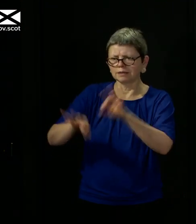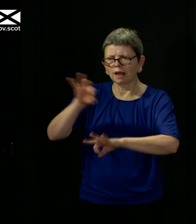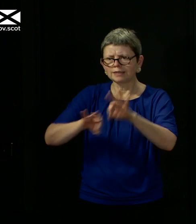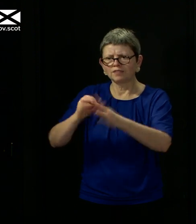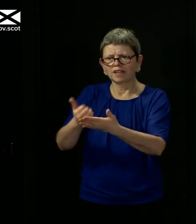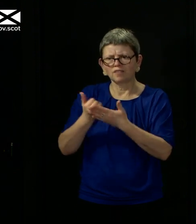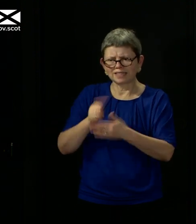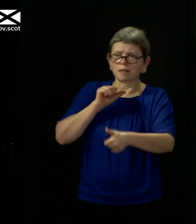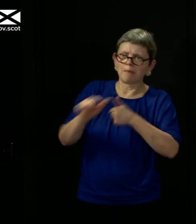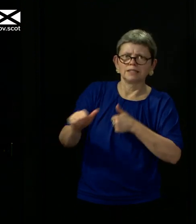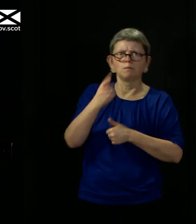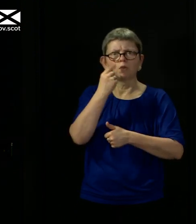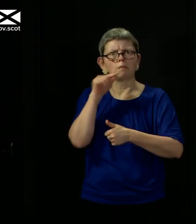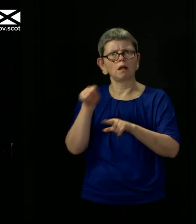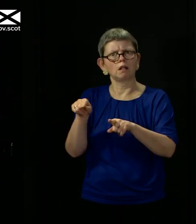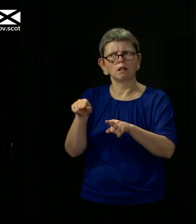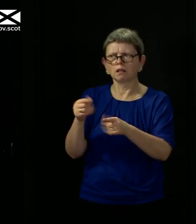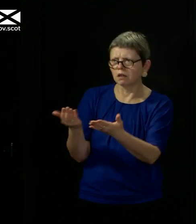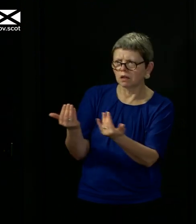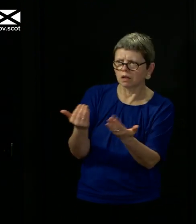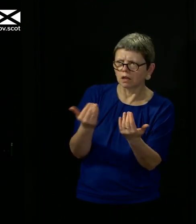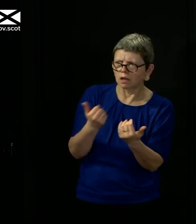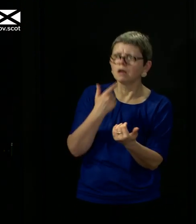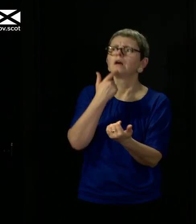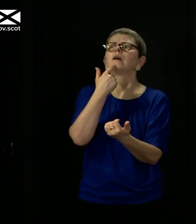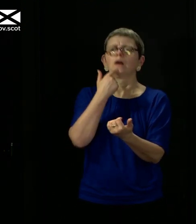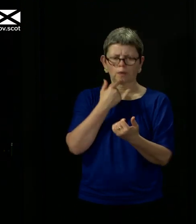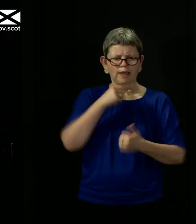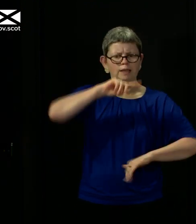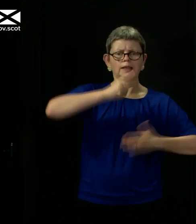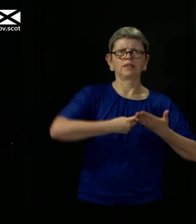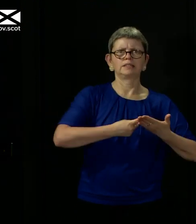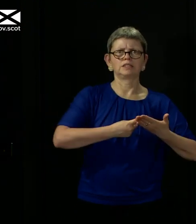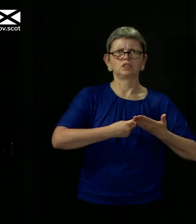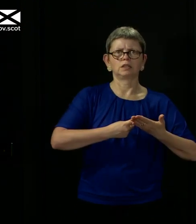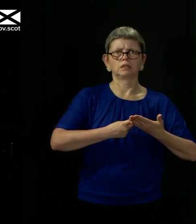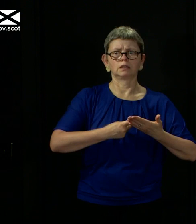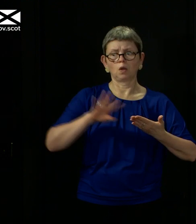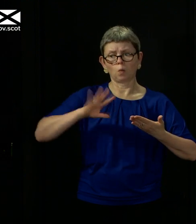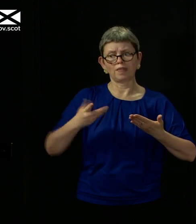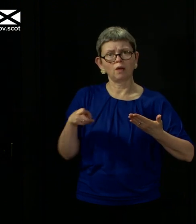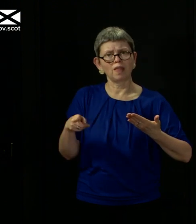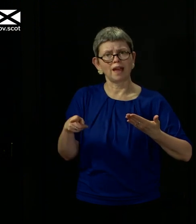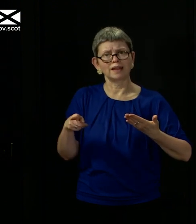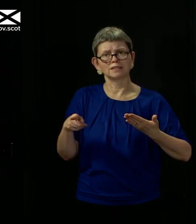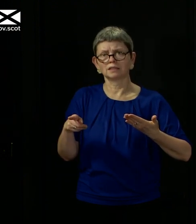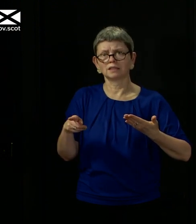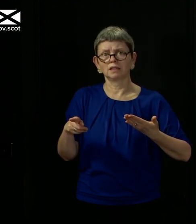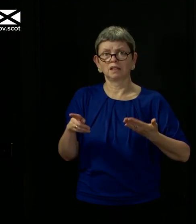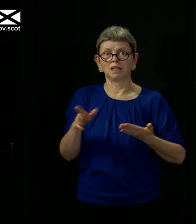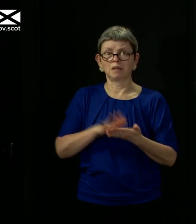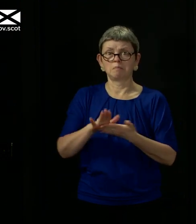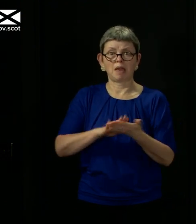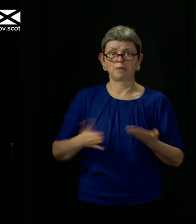if you don't inform your decision-making by the best science, then you end up standing at a podium suggesting that people should perhaps drink